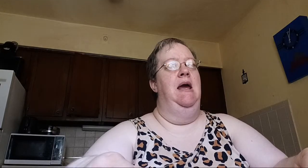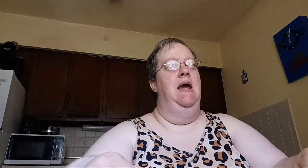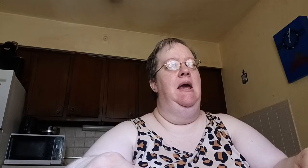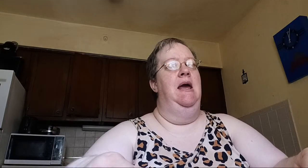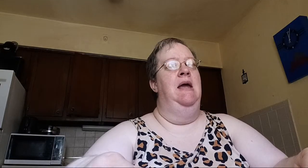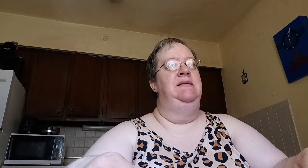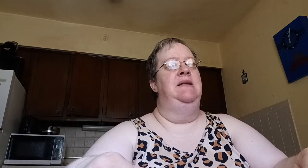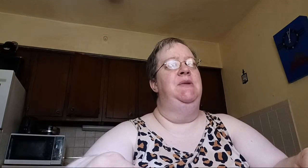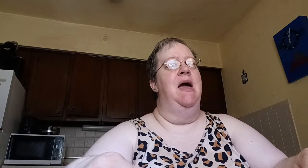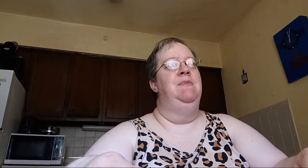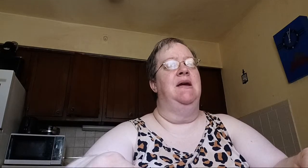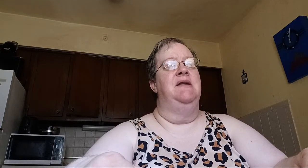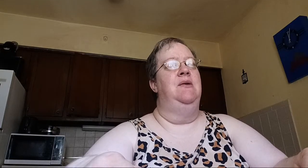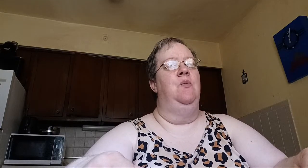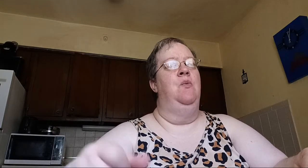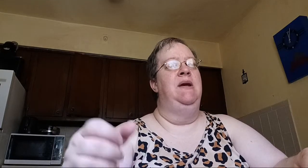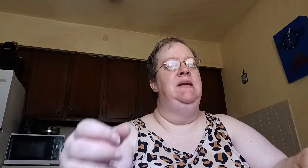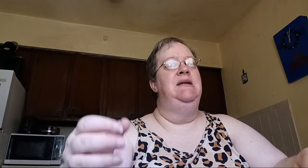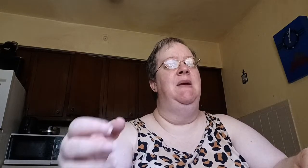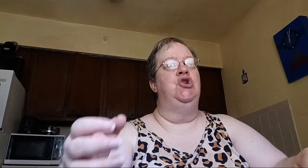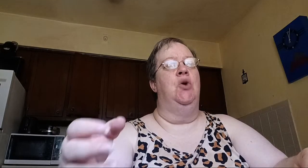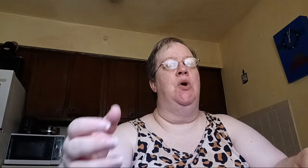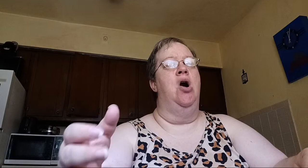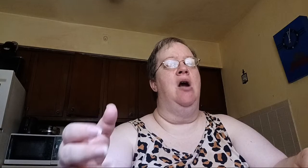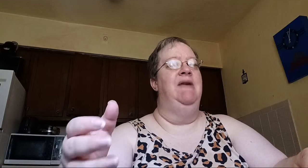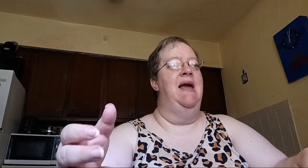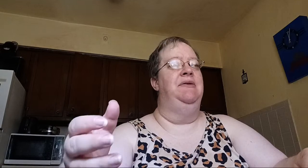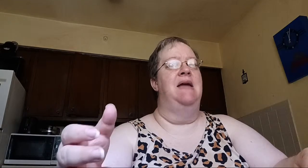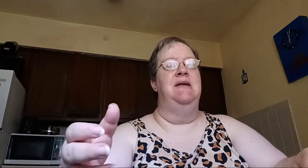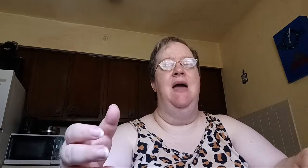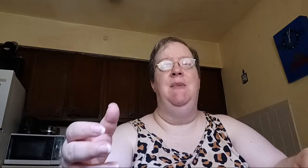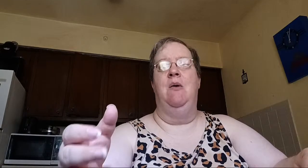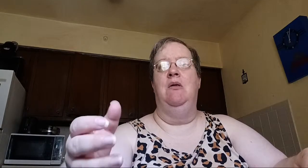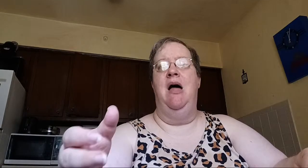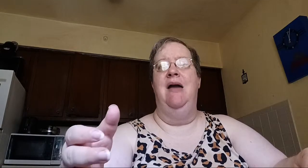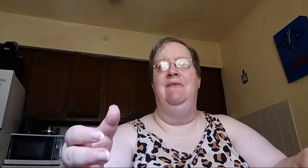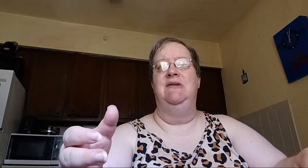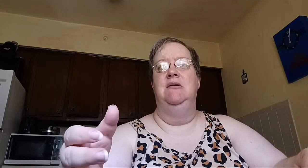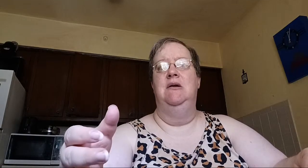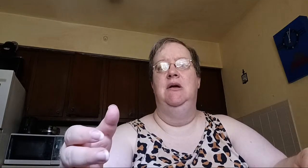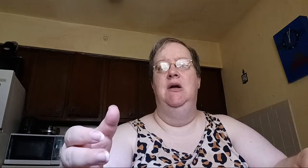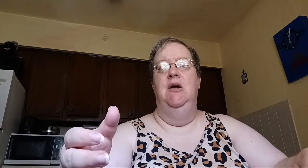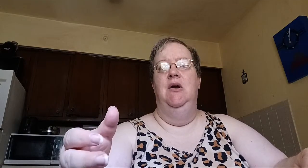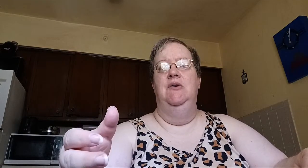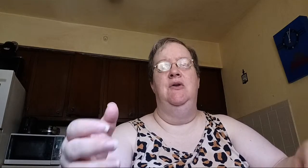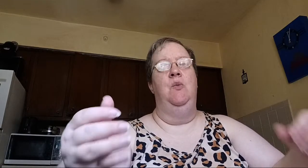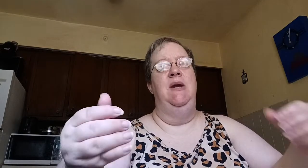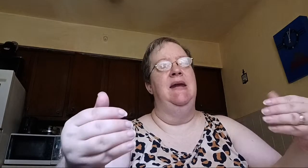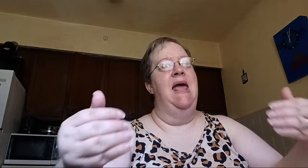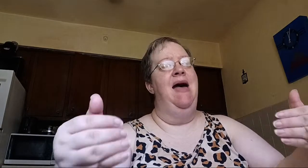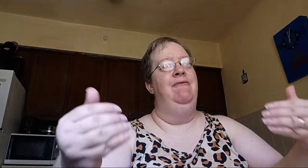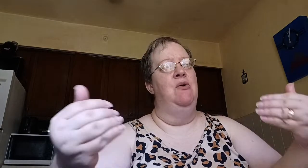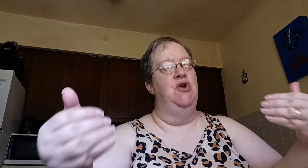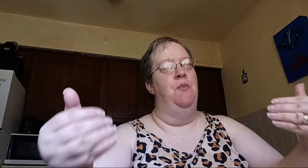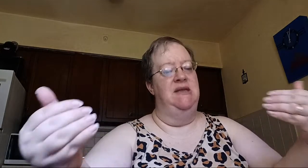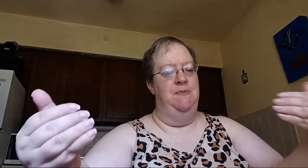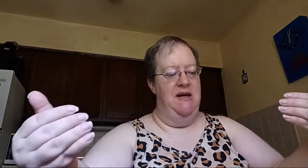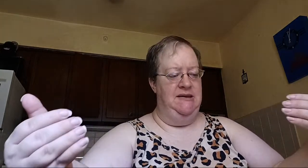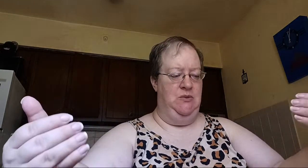And sometimes, like I said, we need to make sure we're carving out that time in our lives so that we can have those open spaces with